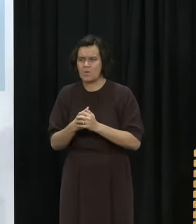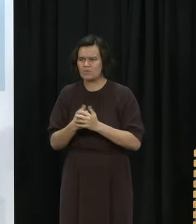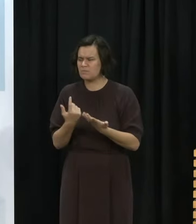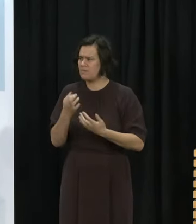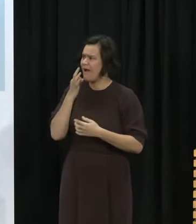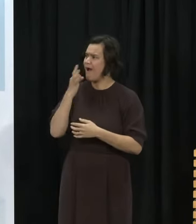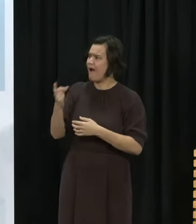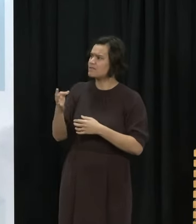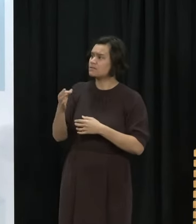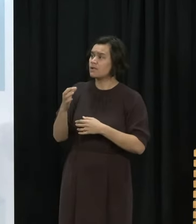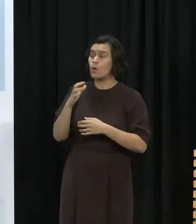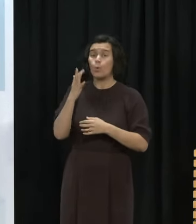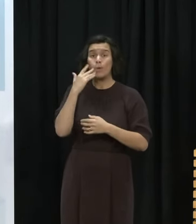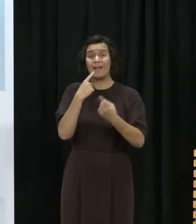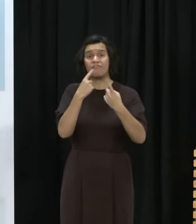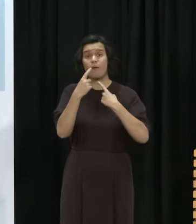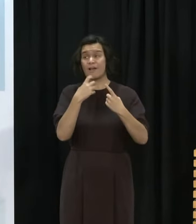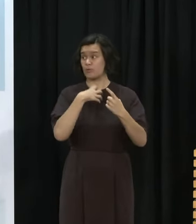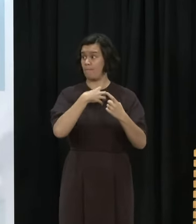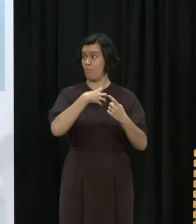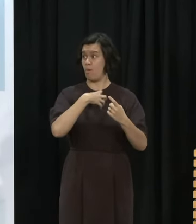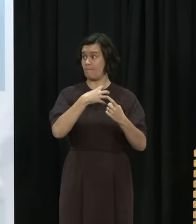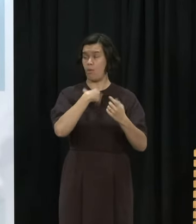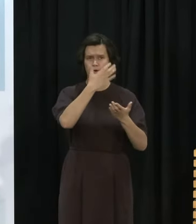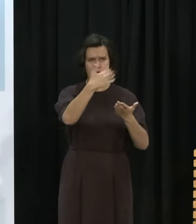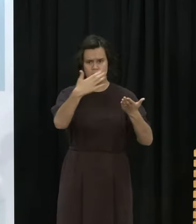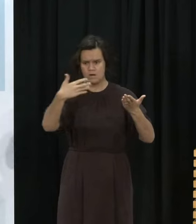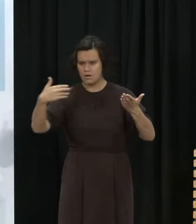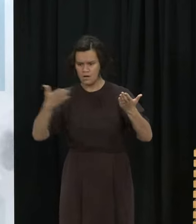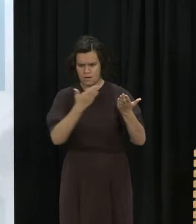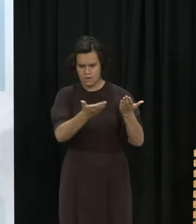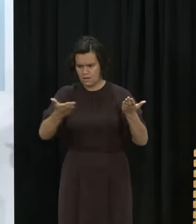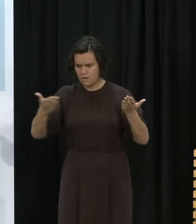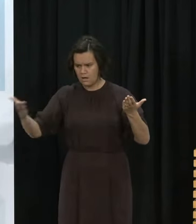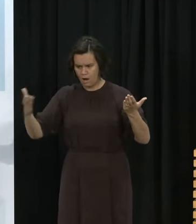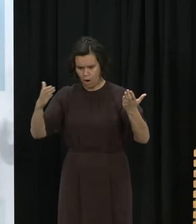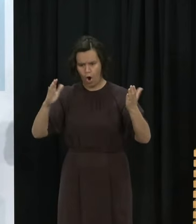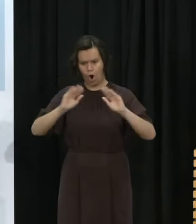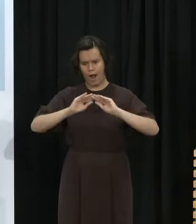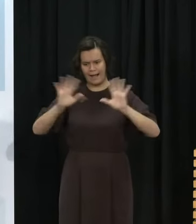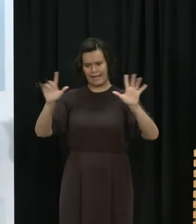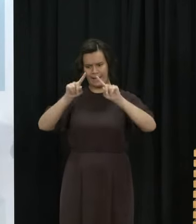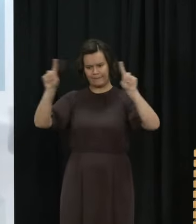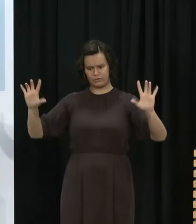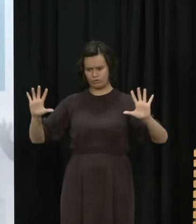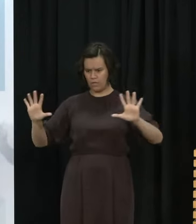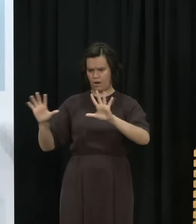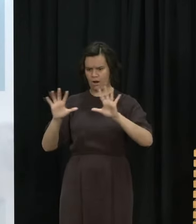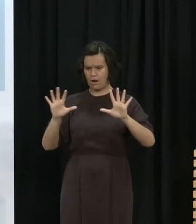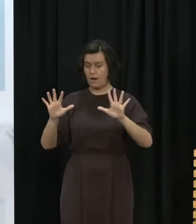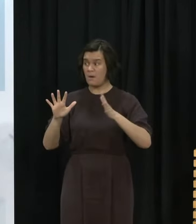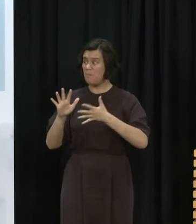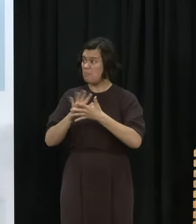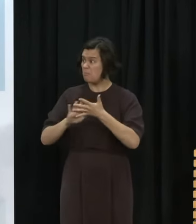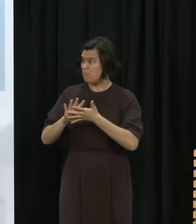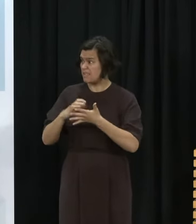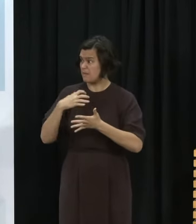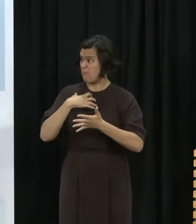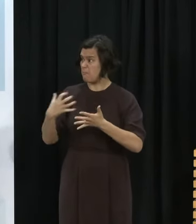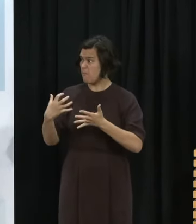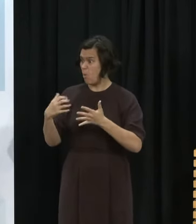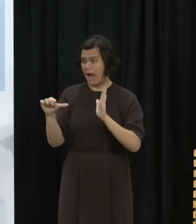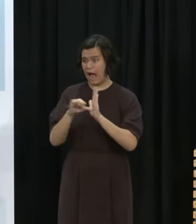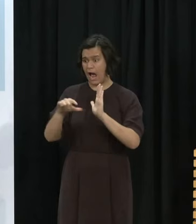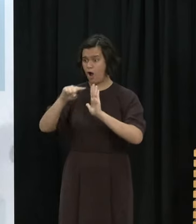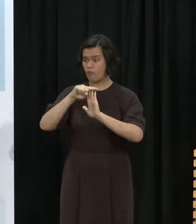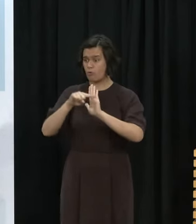strict measures as the data becomes available? I think with all things COVID I've never ruled things in or things out because we do have to be adaptable